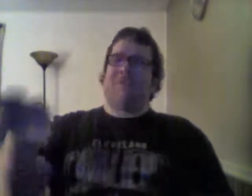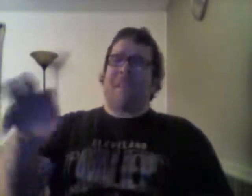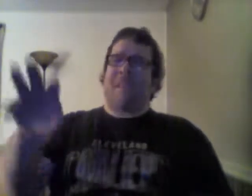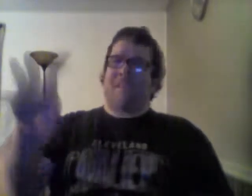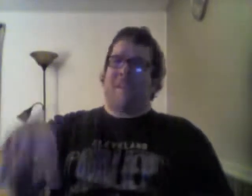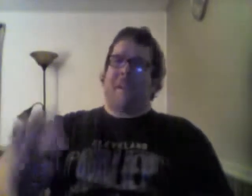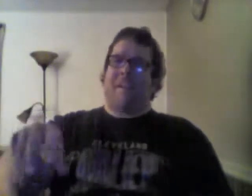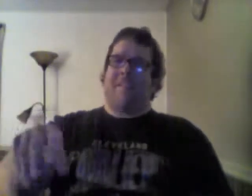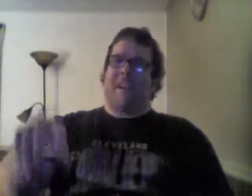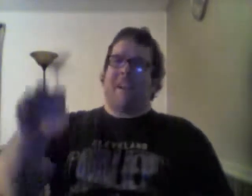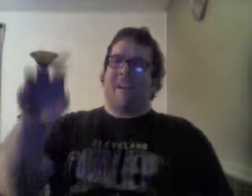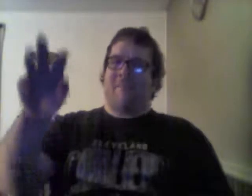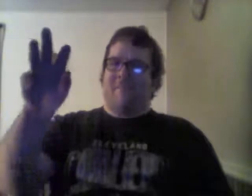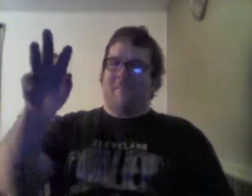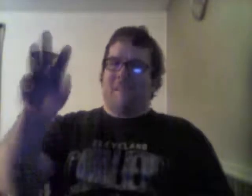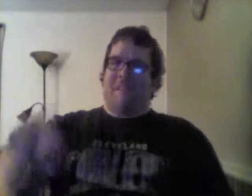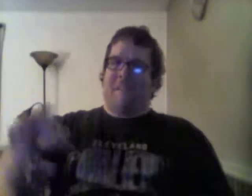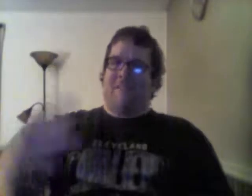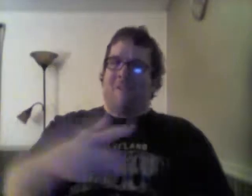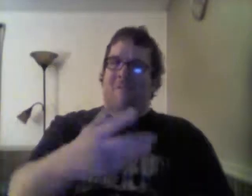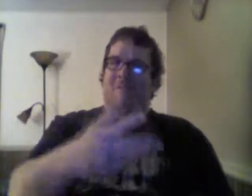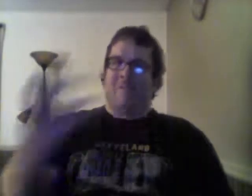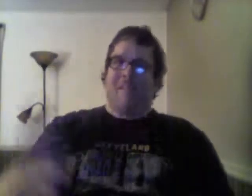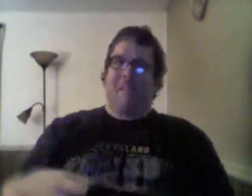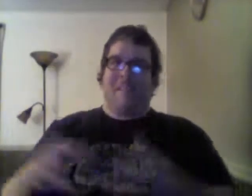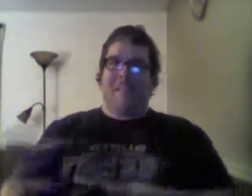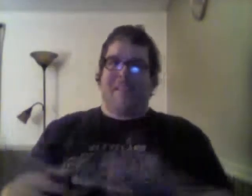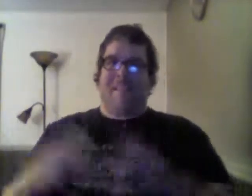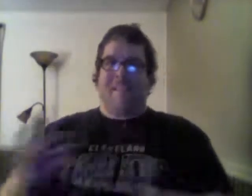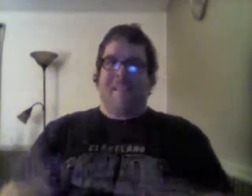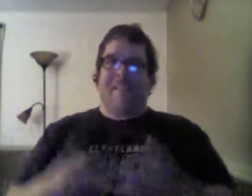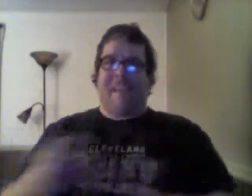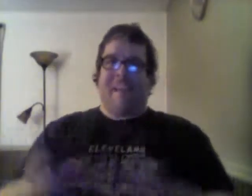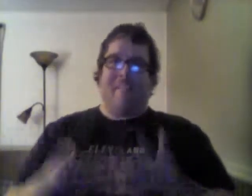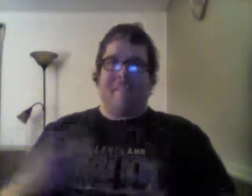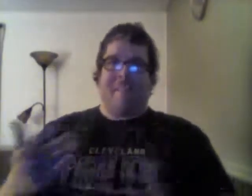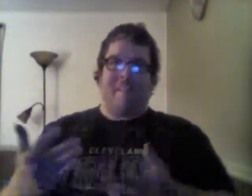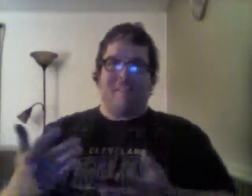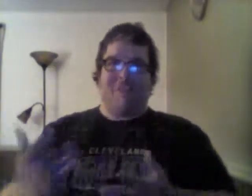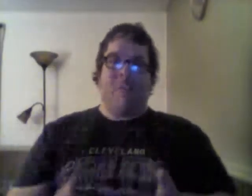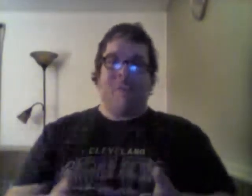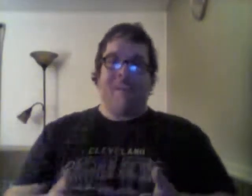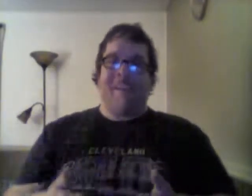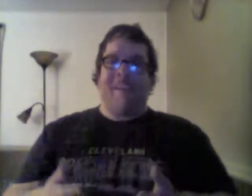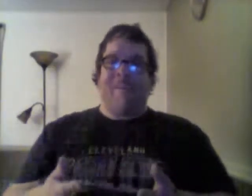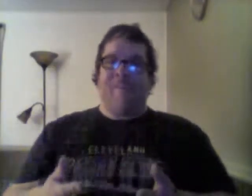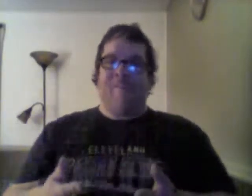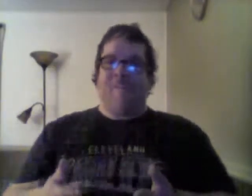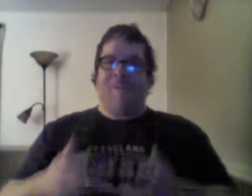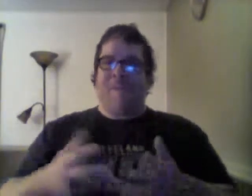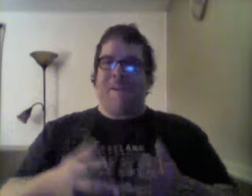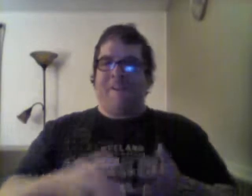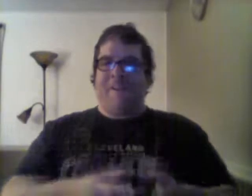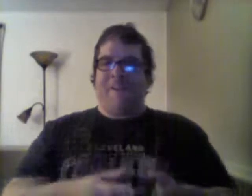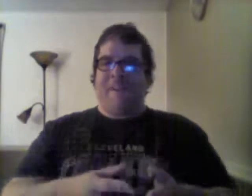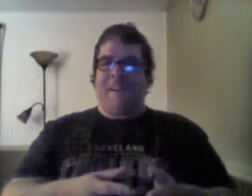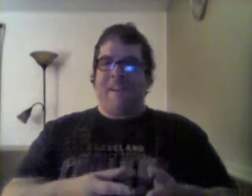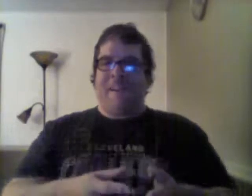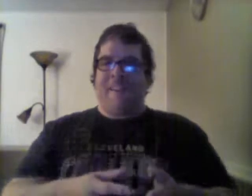like, around that time, that this shows, that this is kind of, like, showing, were more around the early 90s,